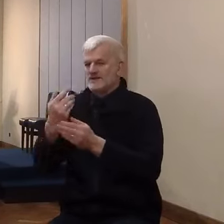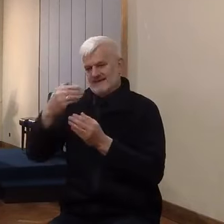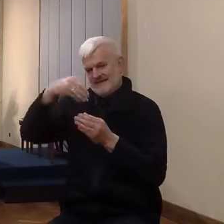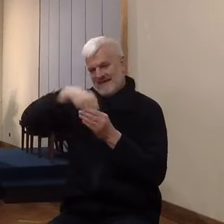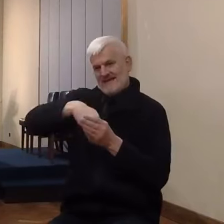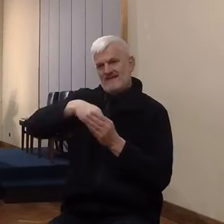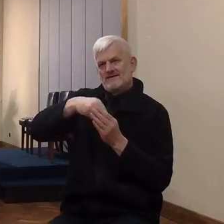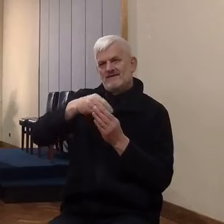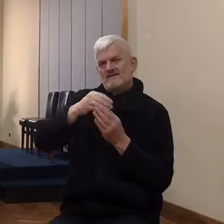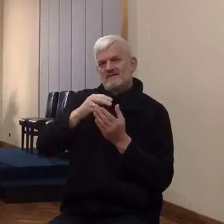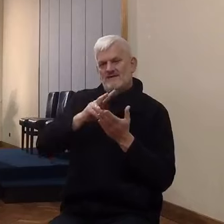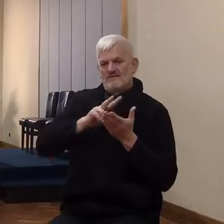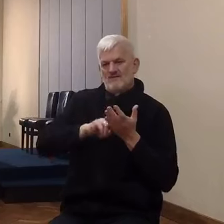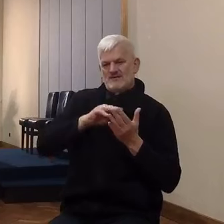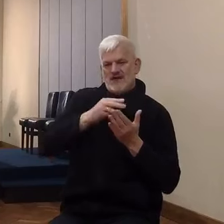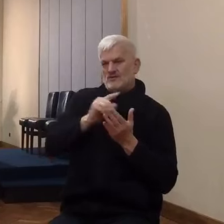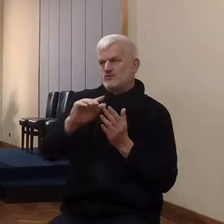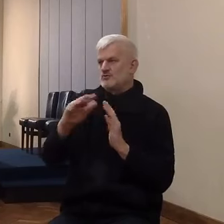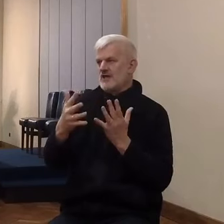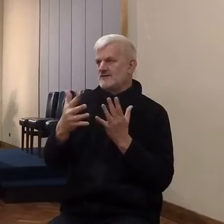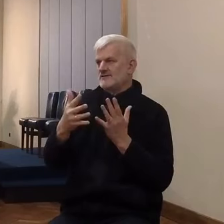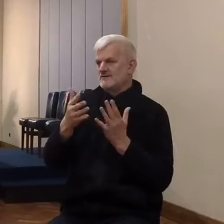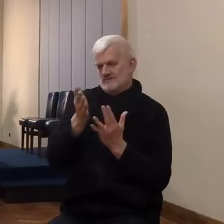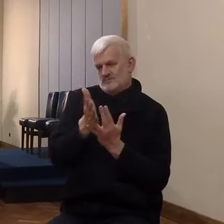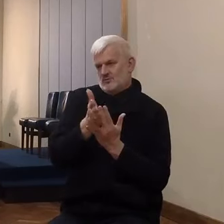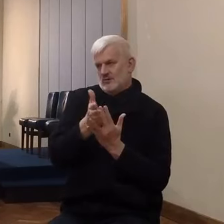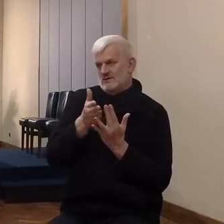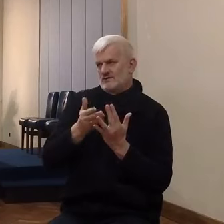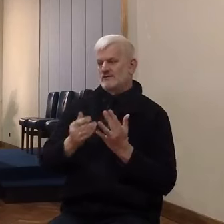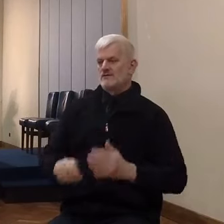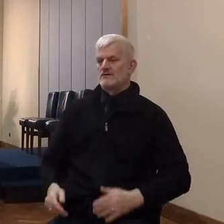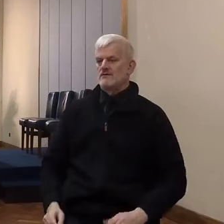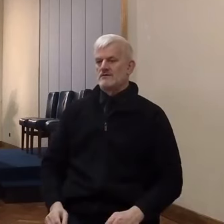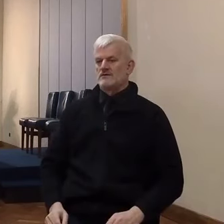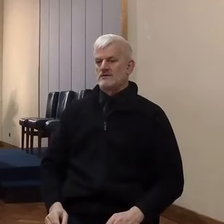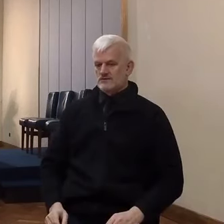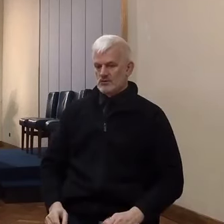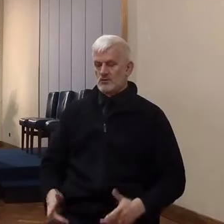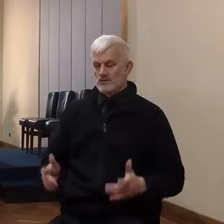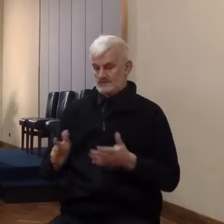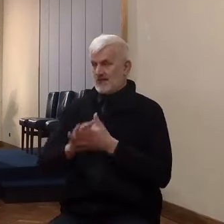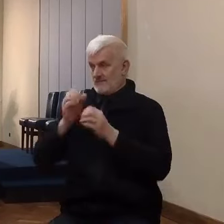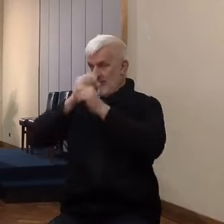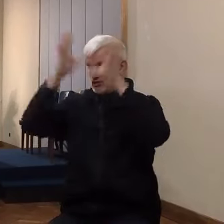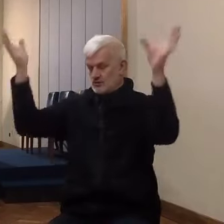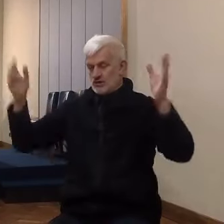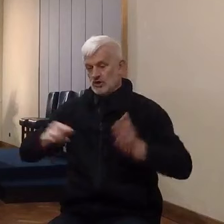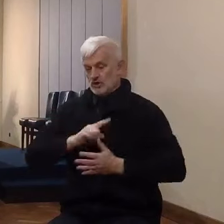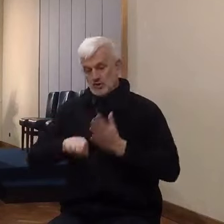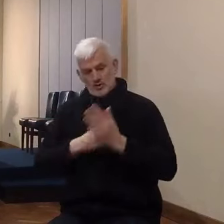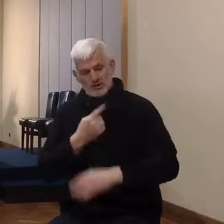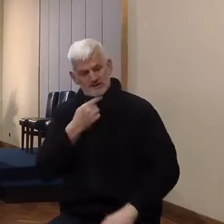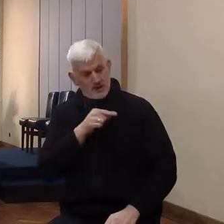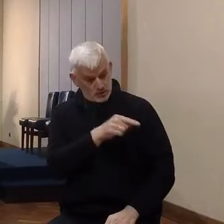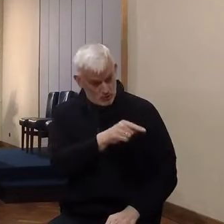at precisely the same time he commanded the people, or a few days beforehand.